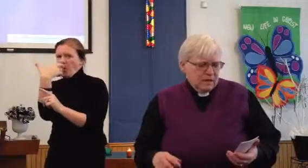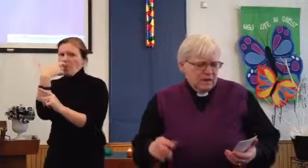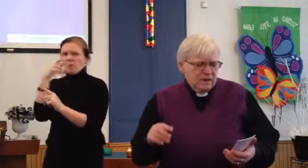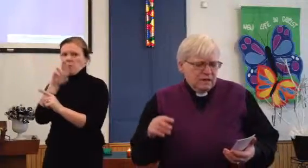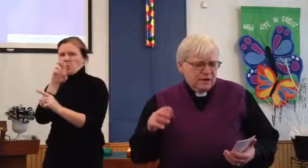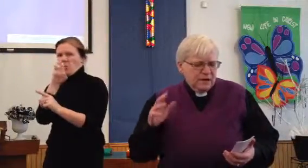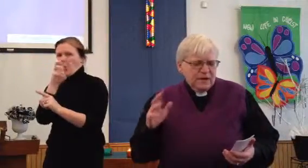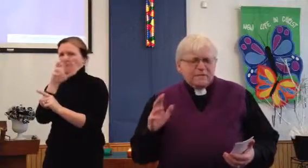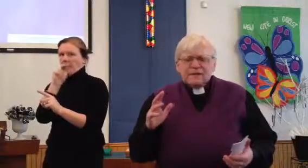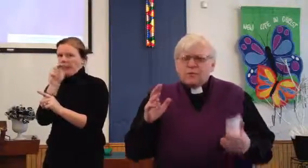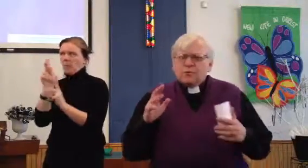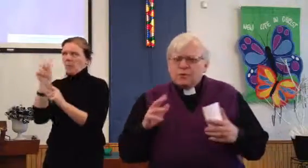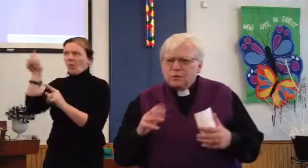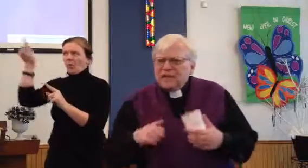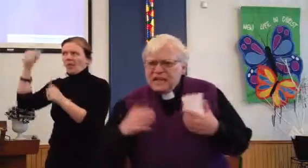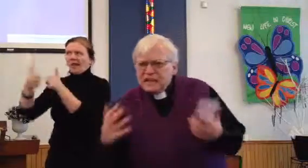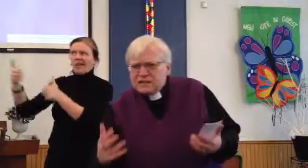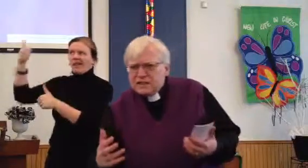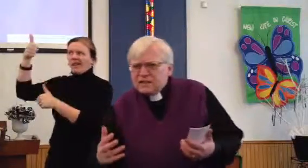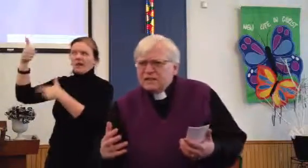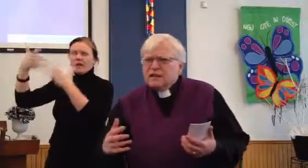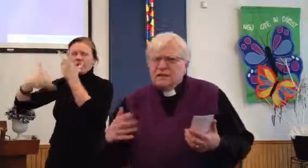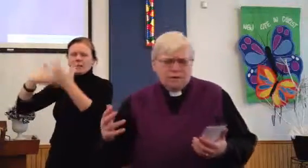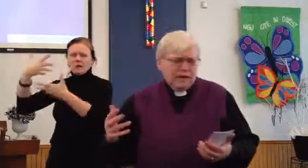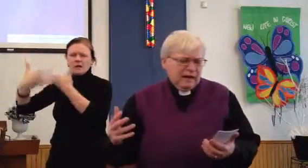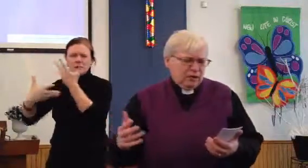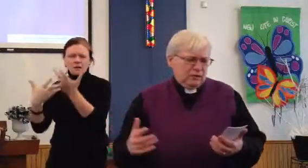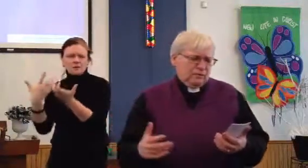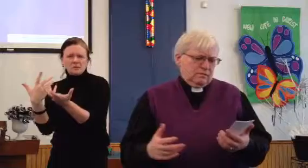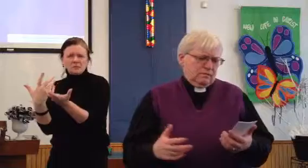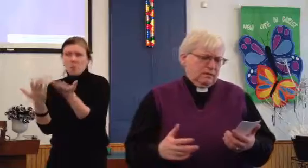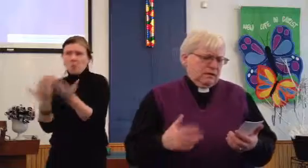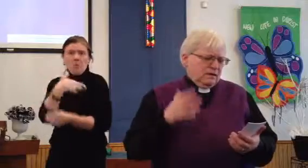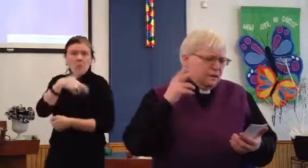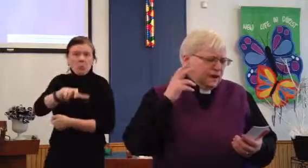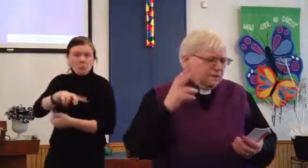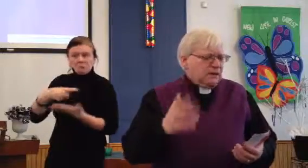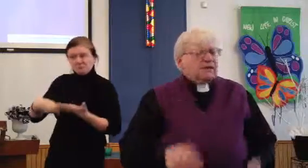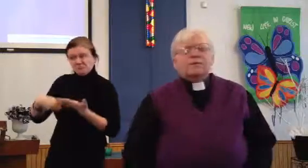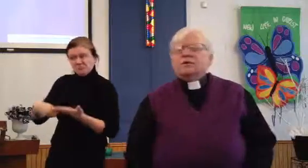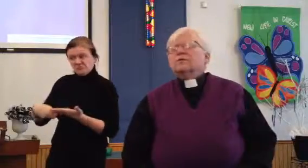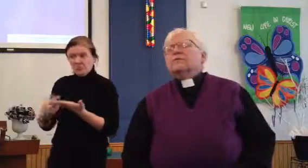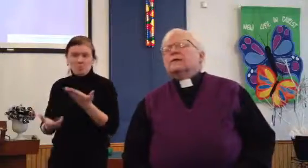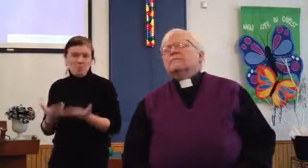Even the release of religion may have been difficult for them.